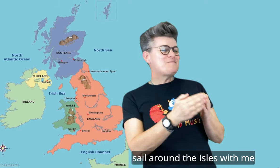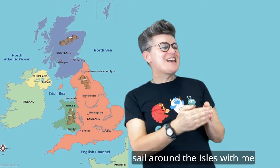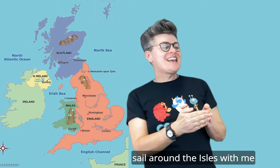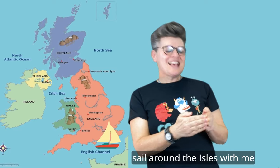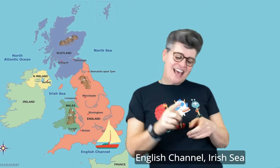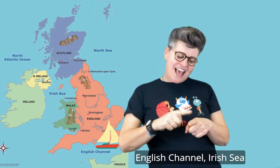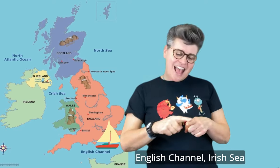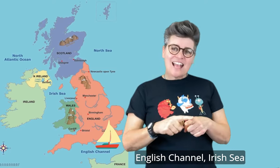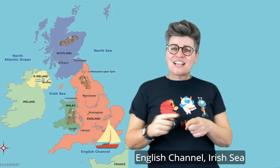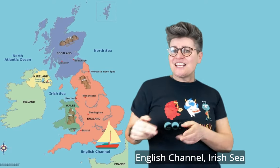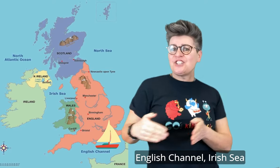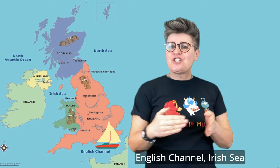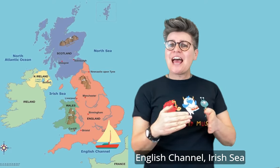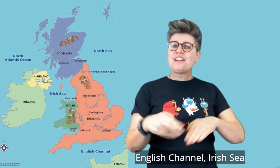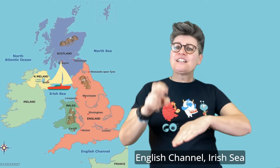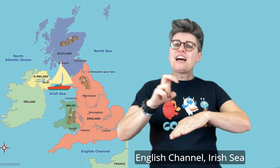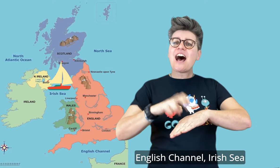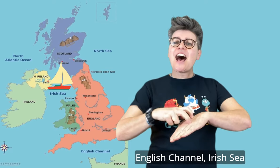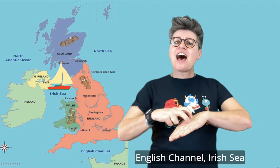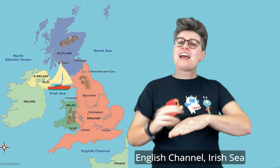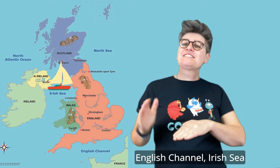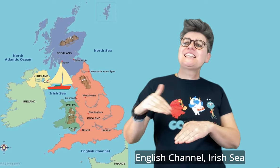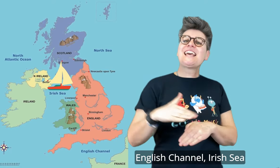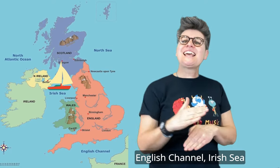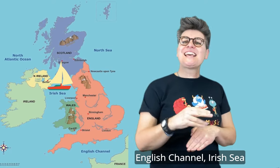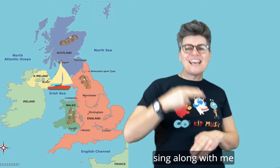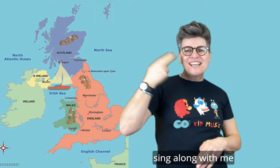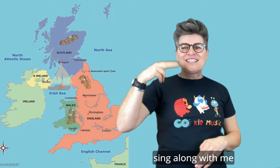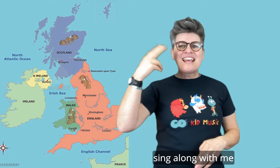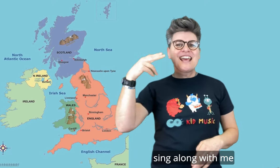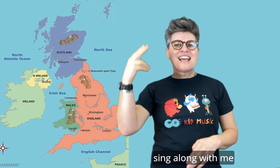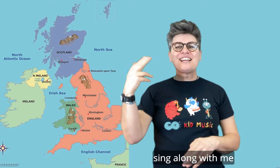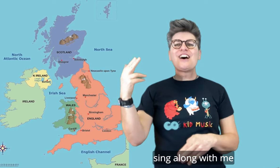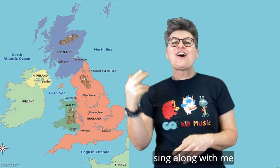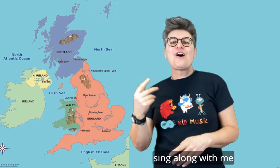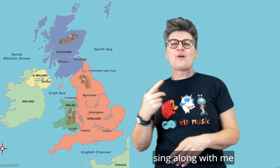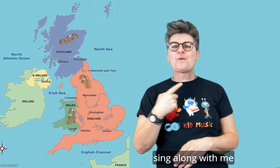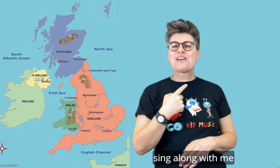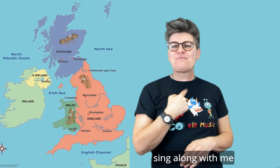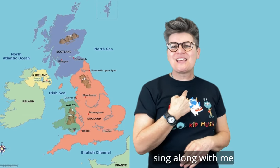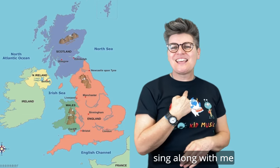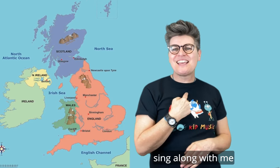me English Channel, Irish Sea Sing along with me